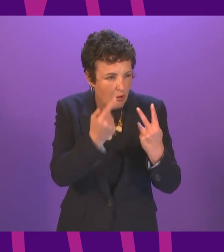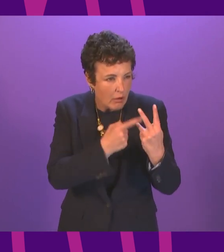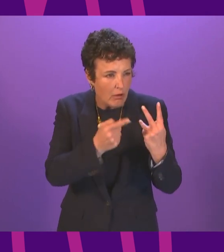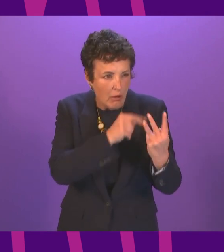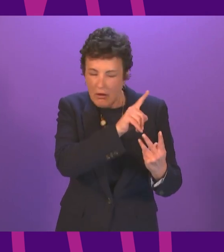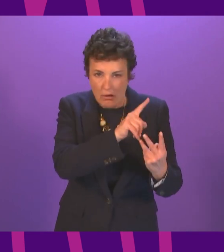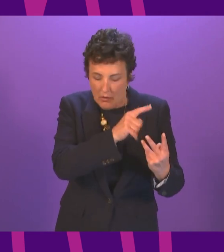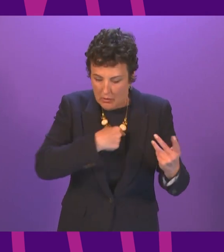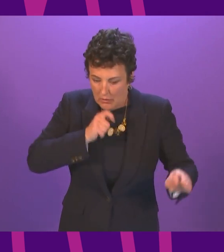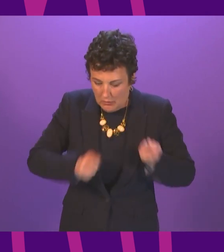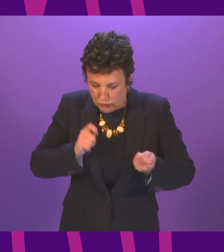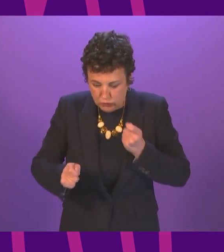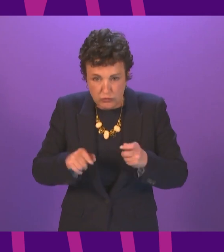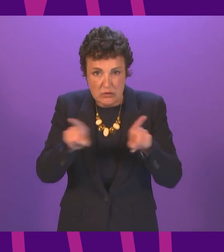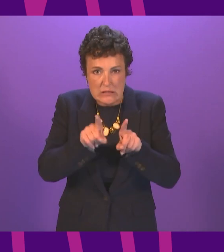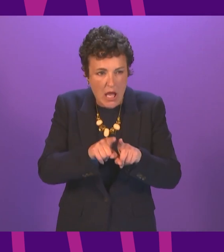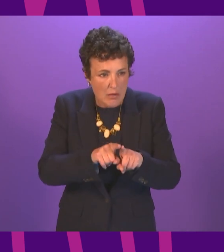evidence that came out of the Taiwanese